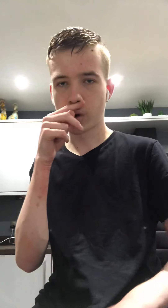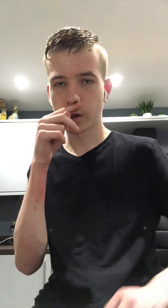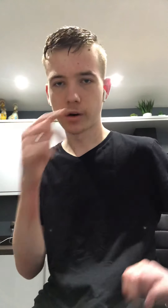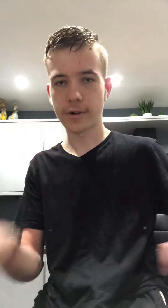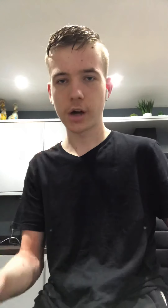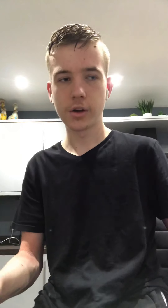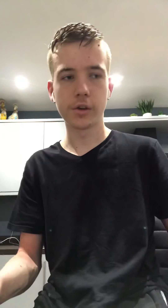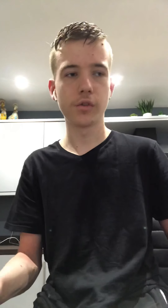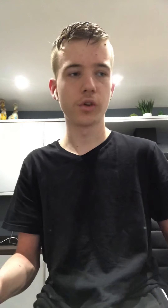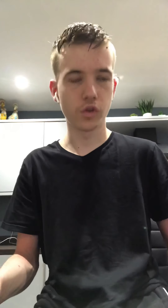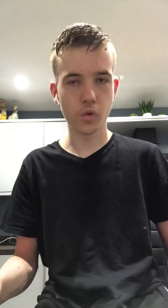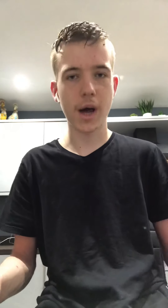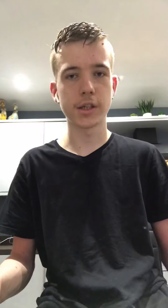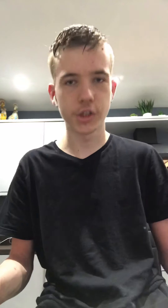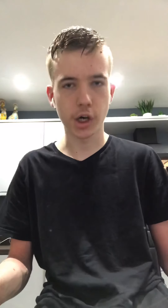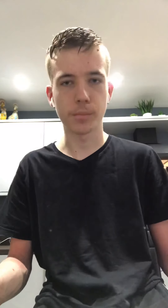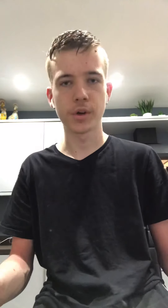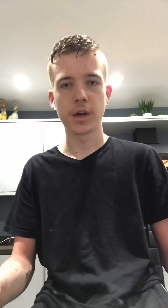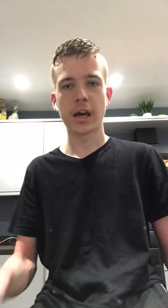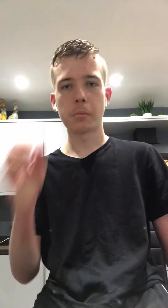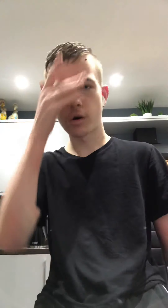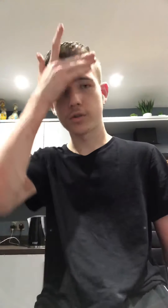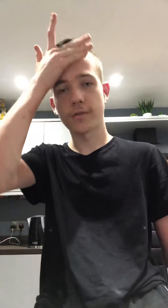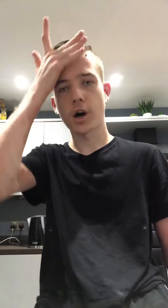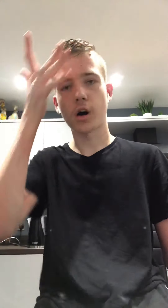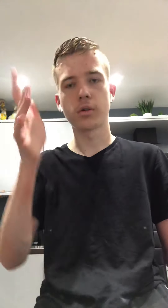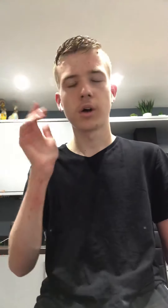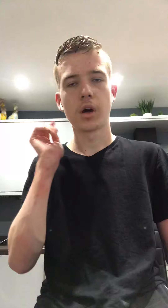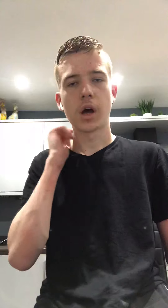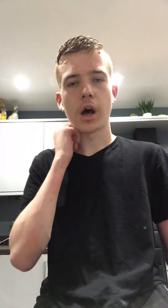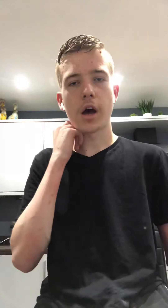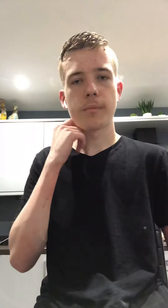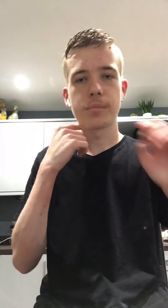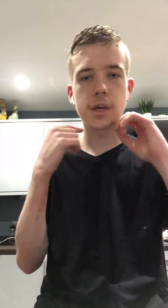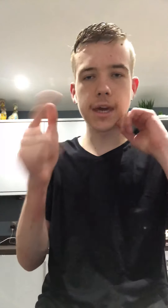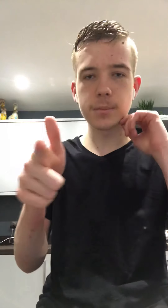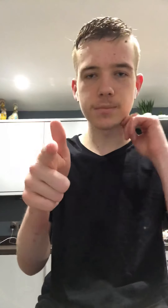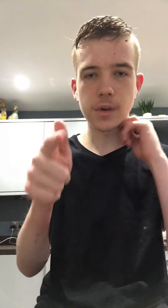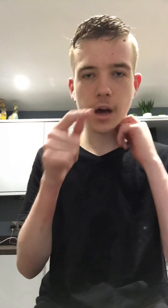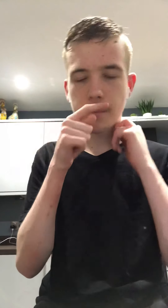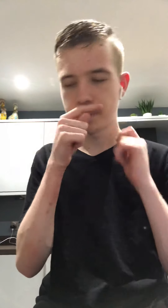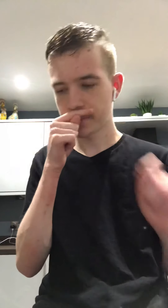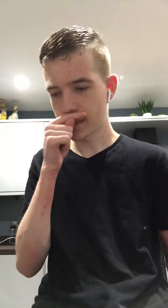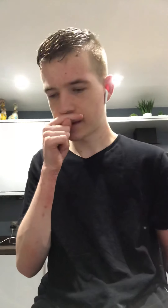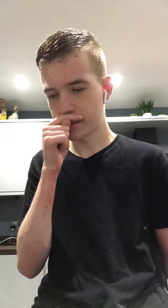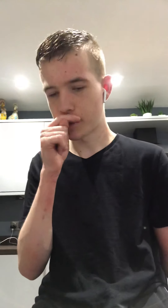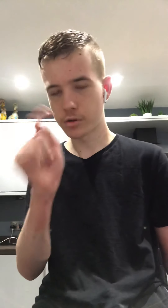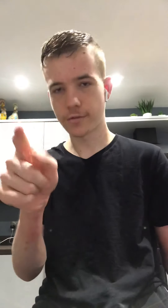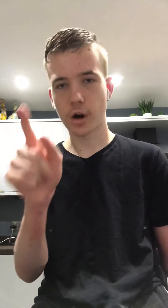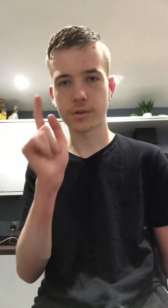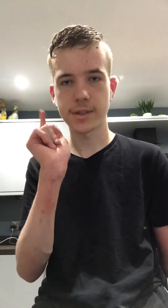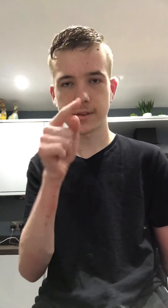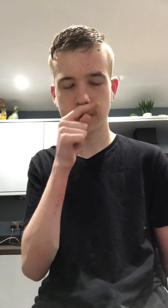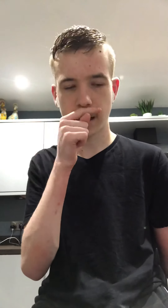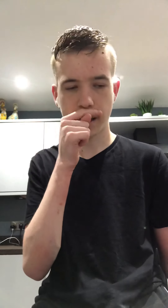one another. You're doing the grand job. And most of all, um, um, keep, um, most of us, um,